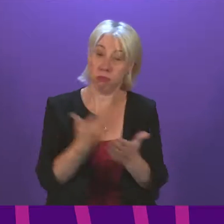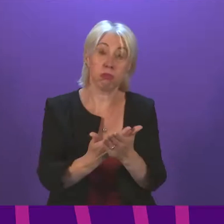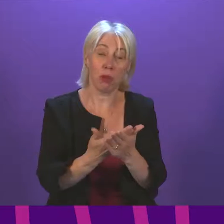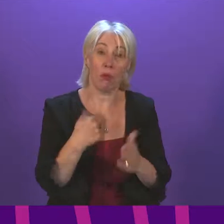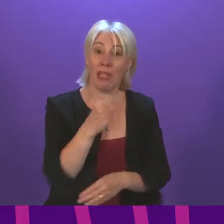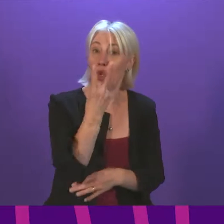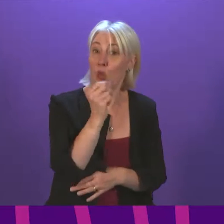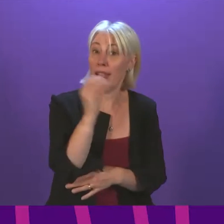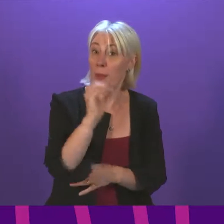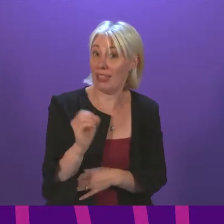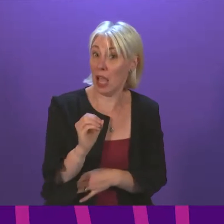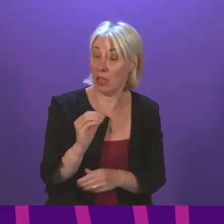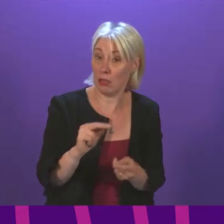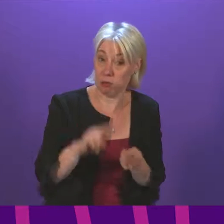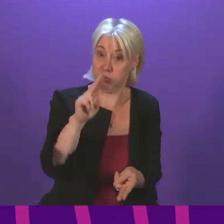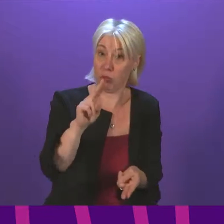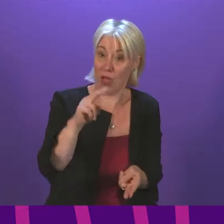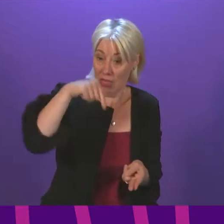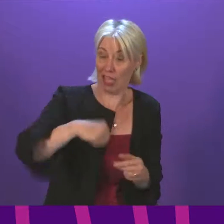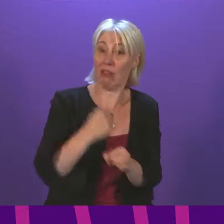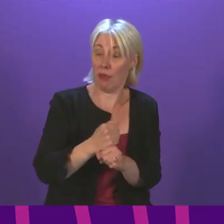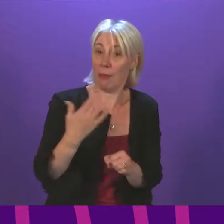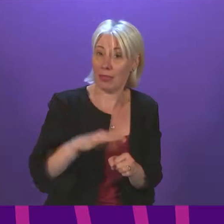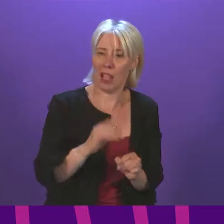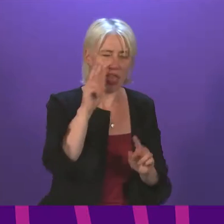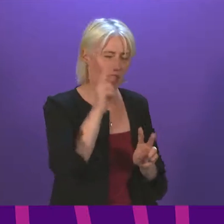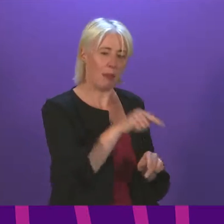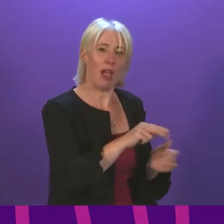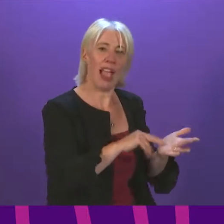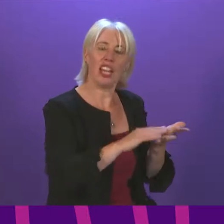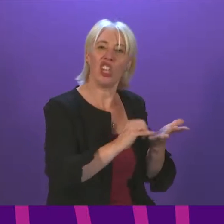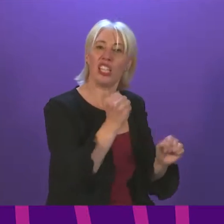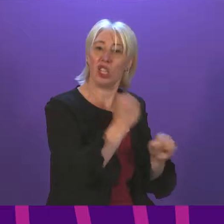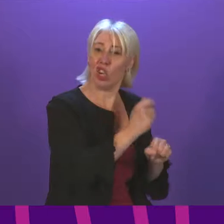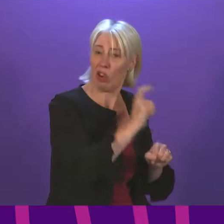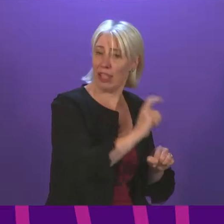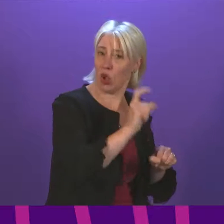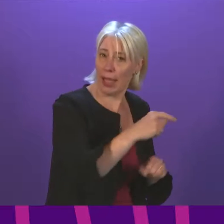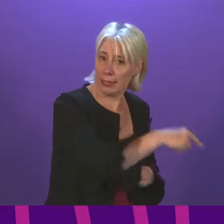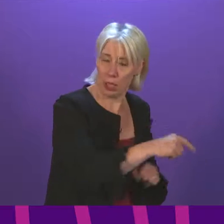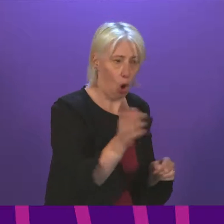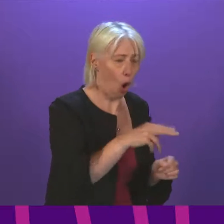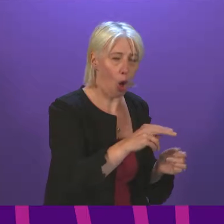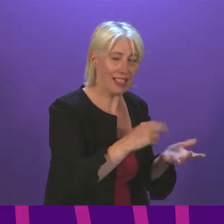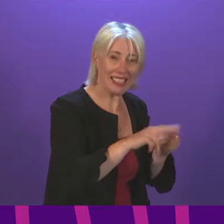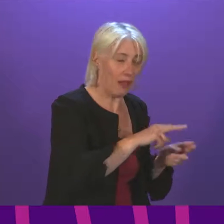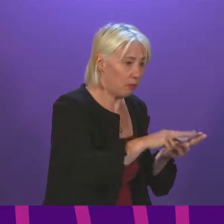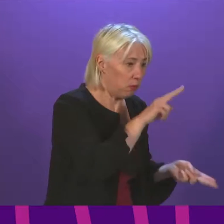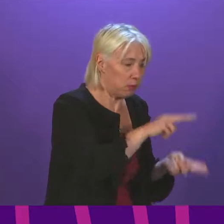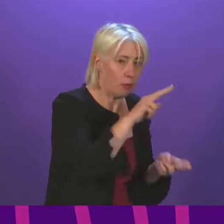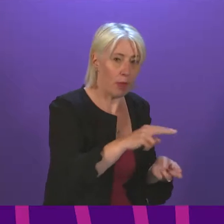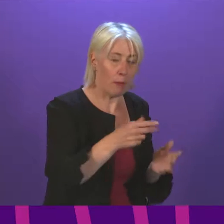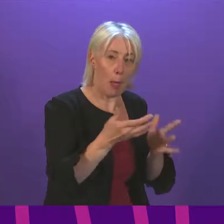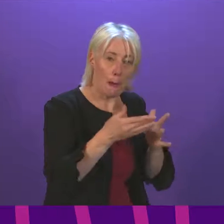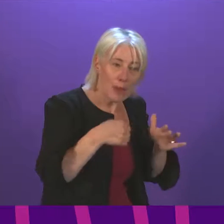increase under this government. If I look at NHS Greater Glasgow and Clyde, all staff is up. Qualified nurses and midwives